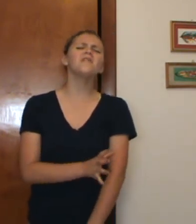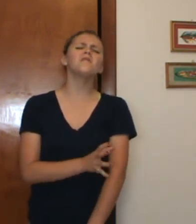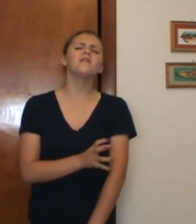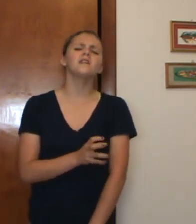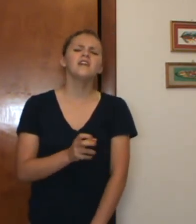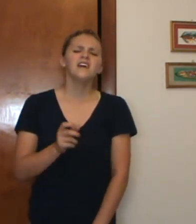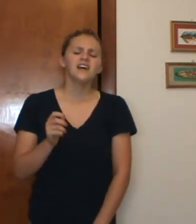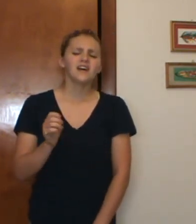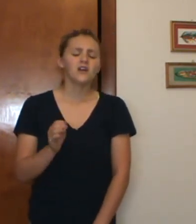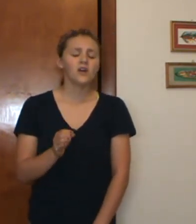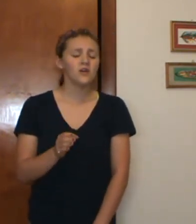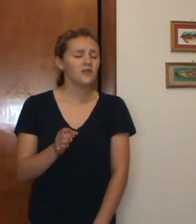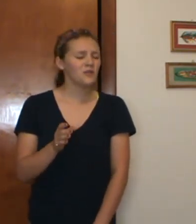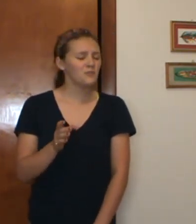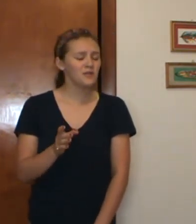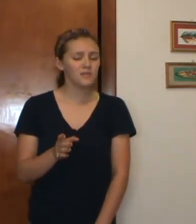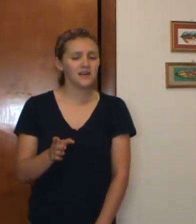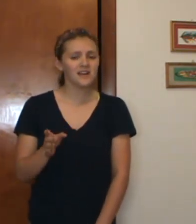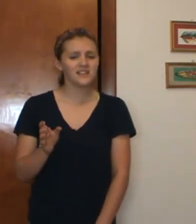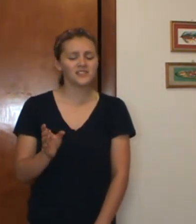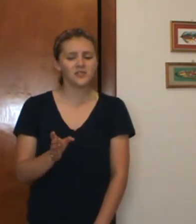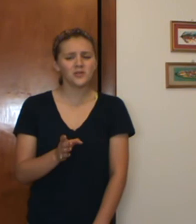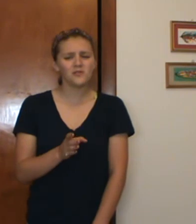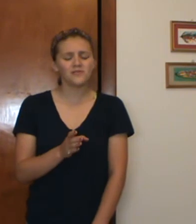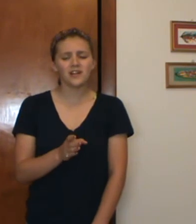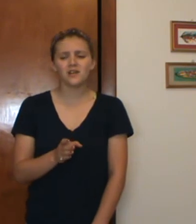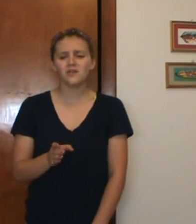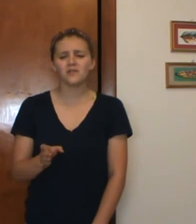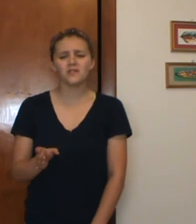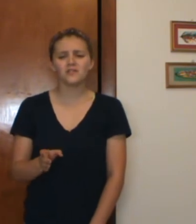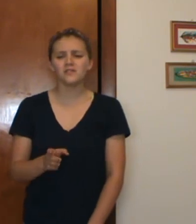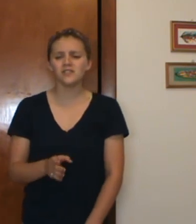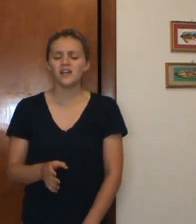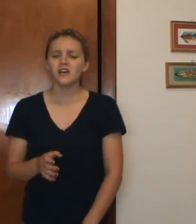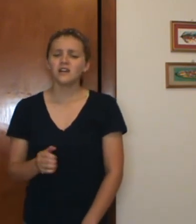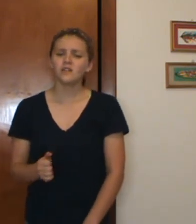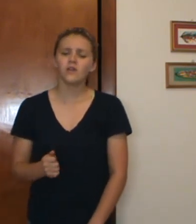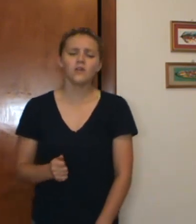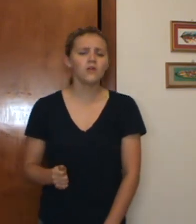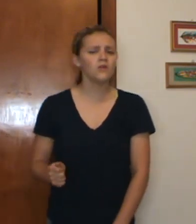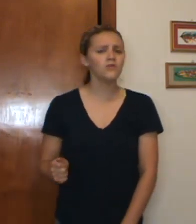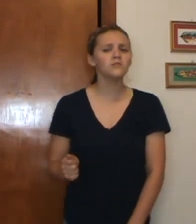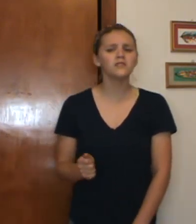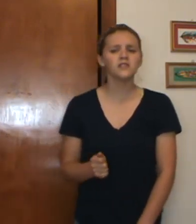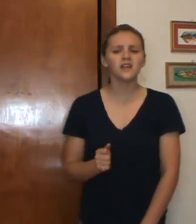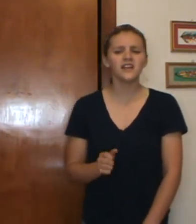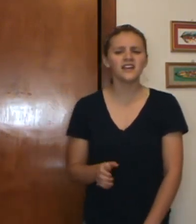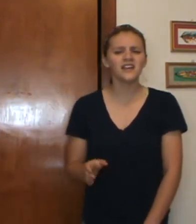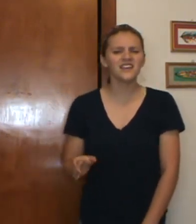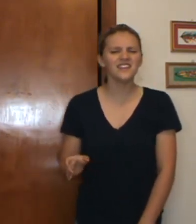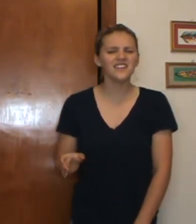I hope he buys you flowers And holds your hand